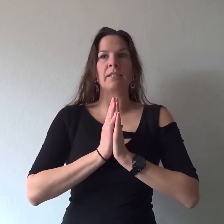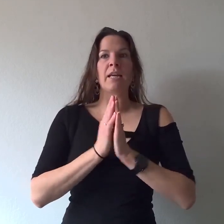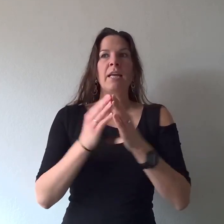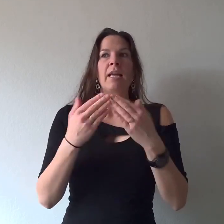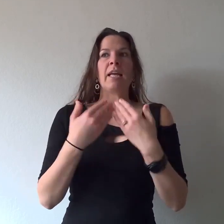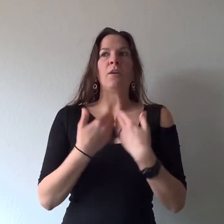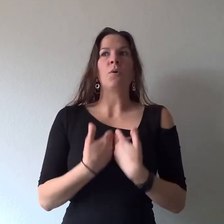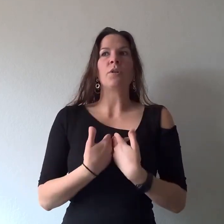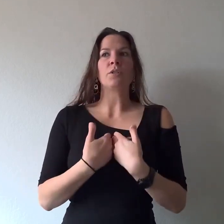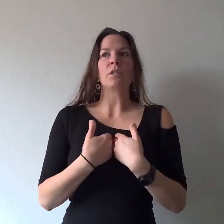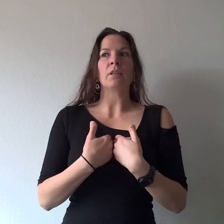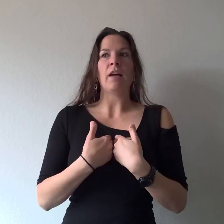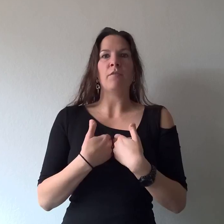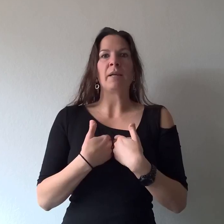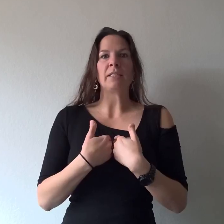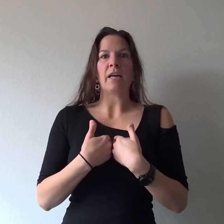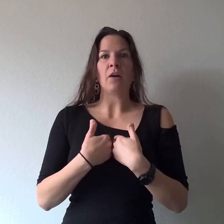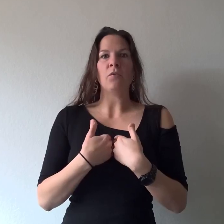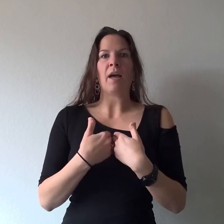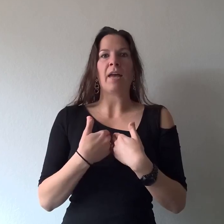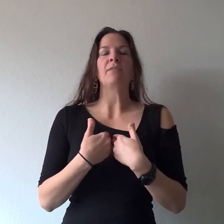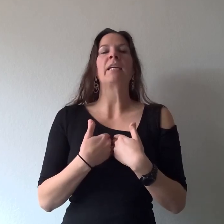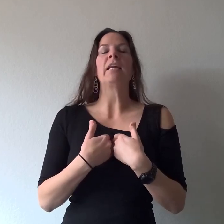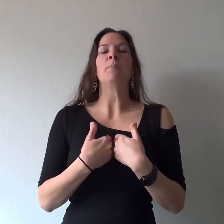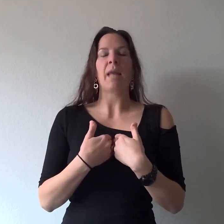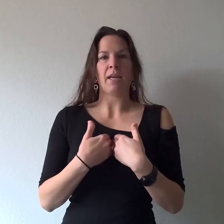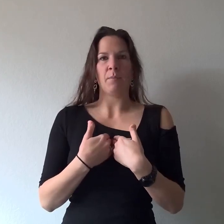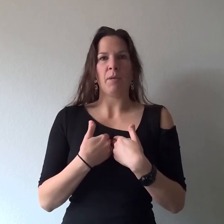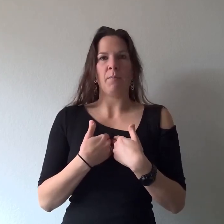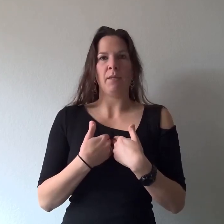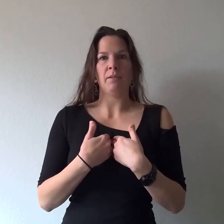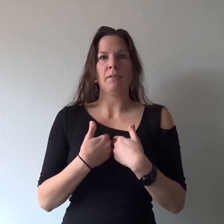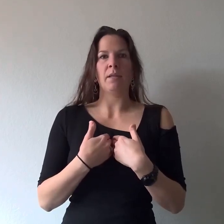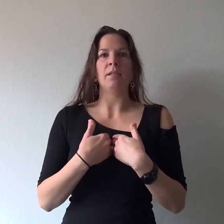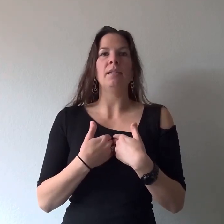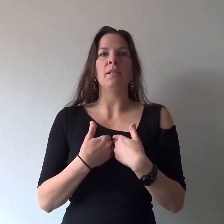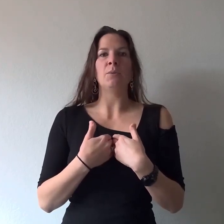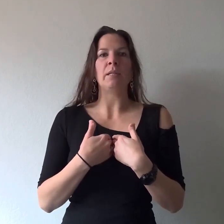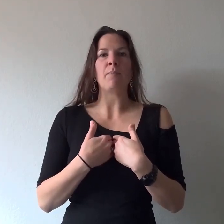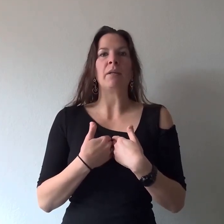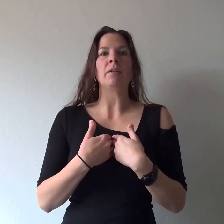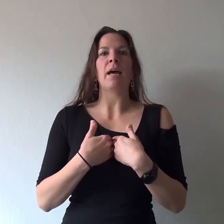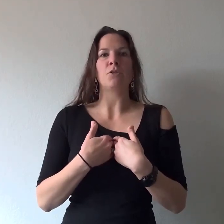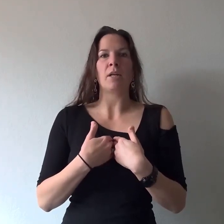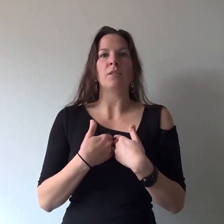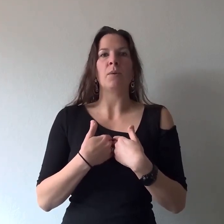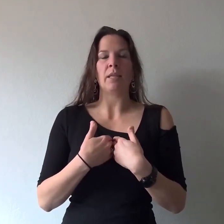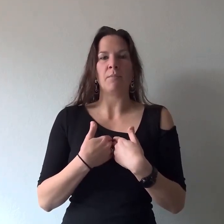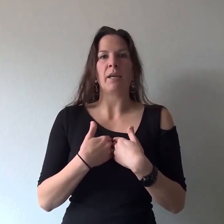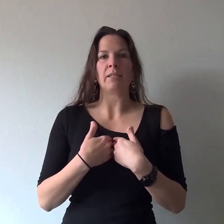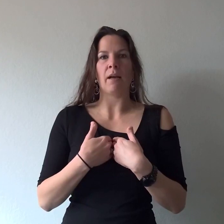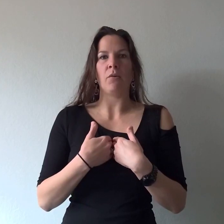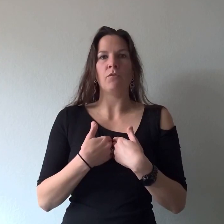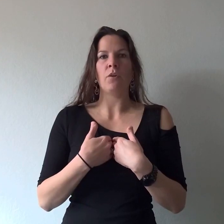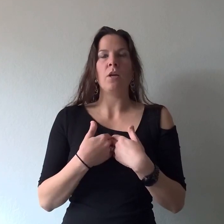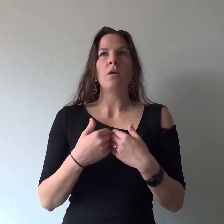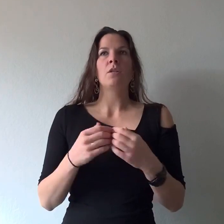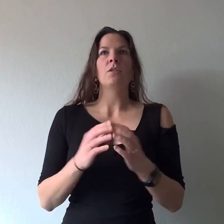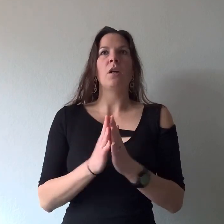in order to love myself I have to keep that commitment to continually build that trust within myself so